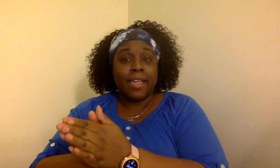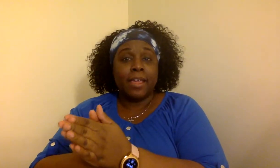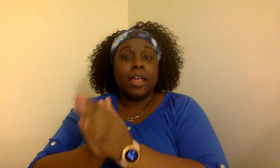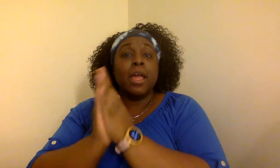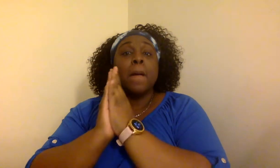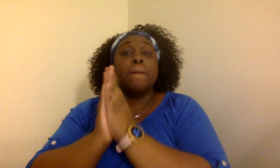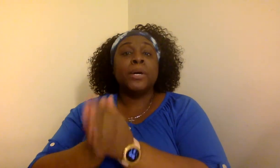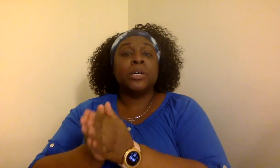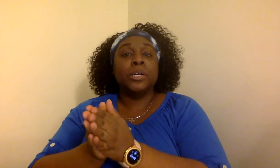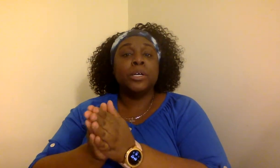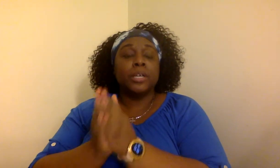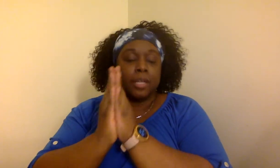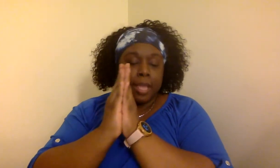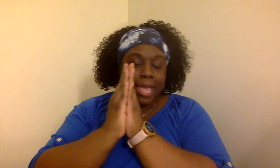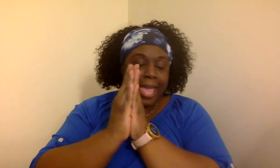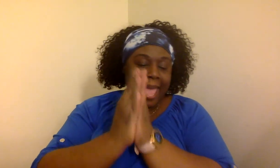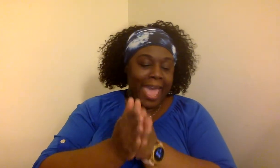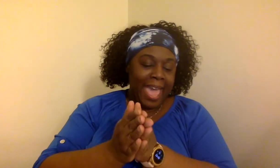p, a,